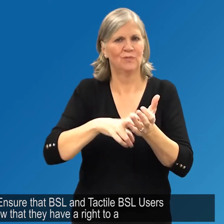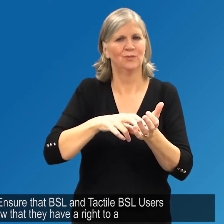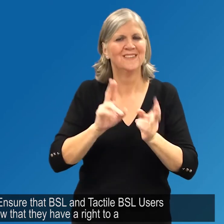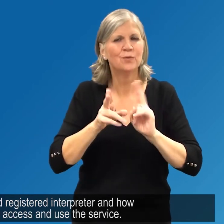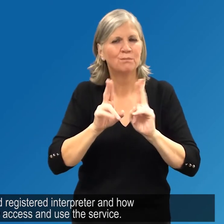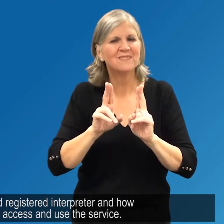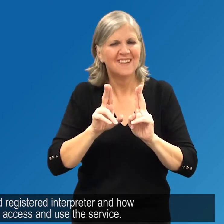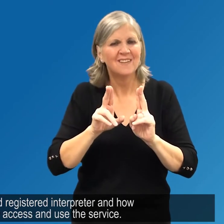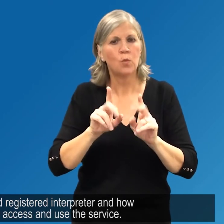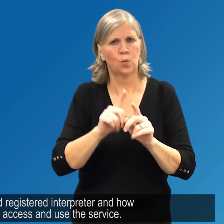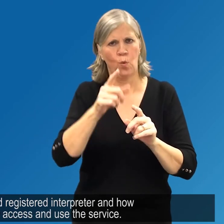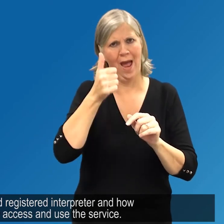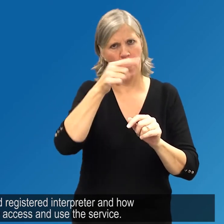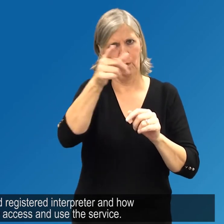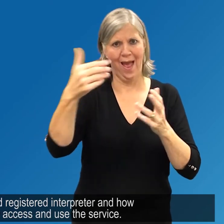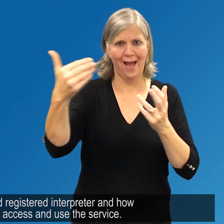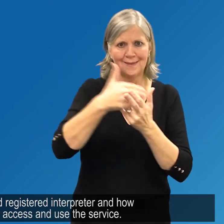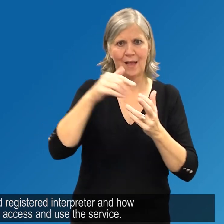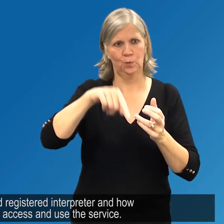and how they access and use the service.